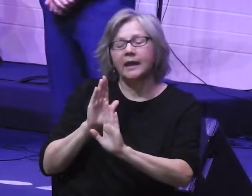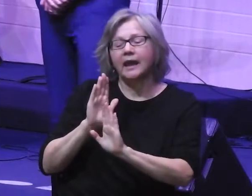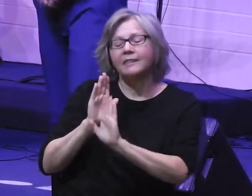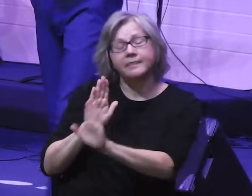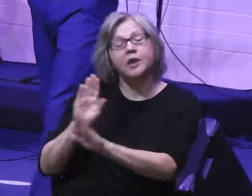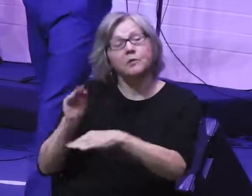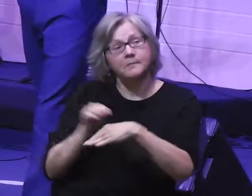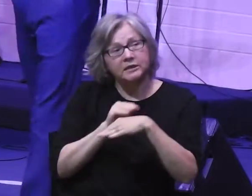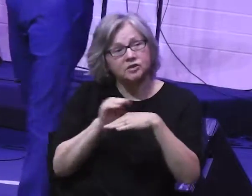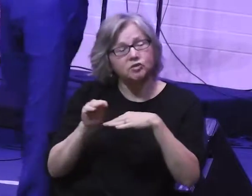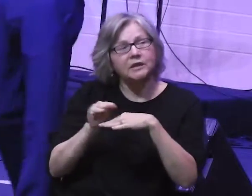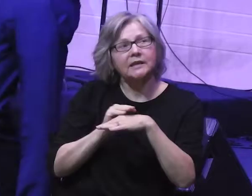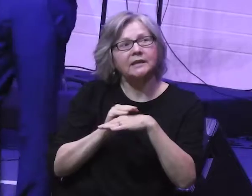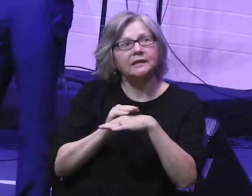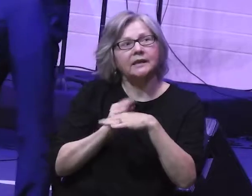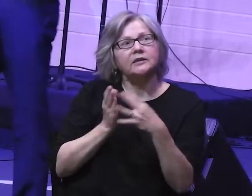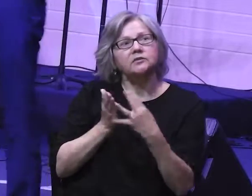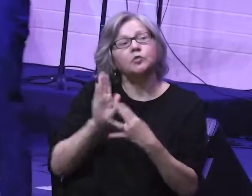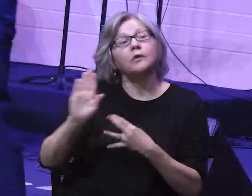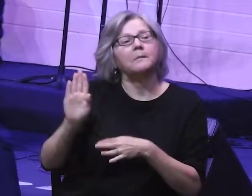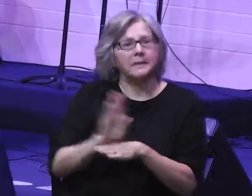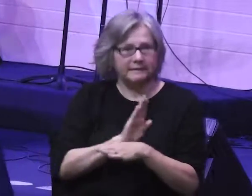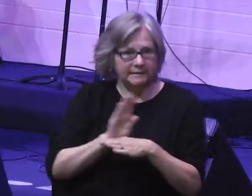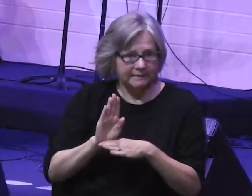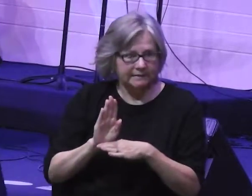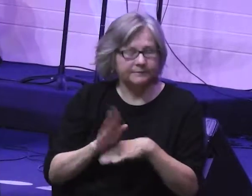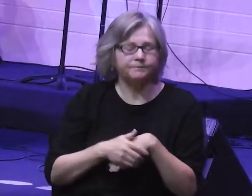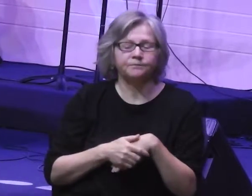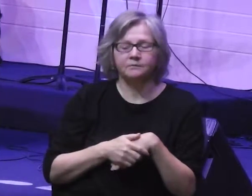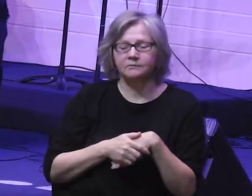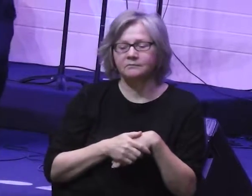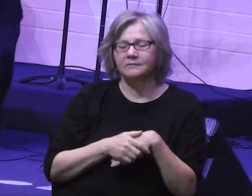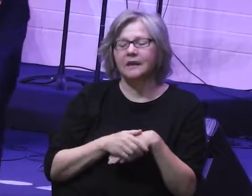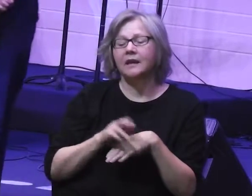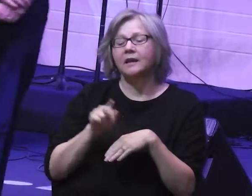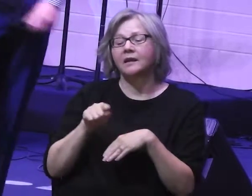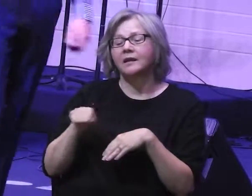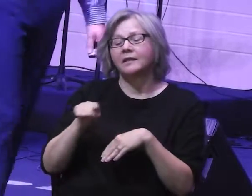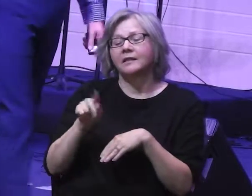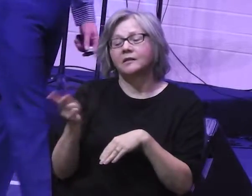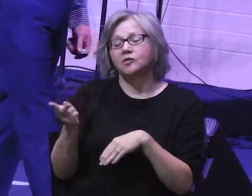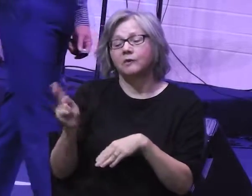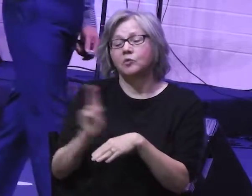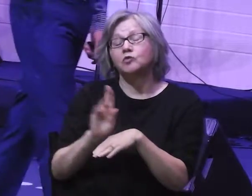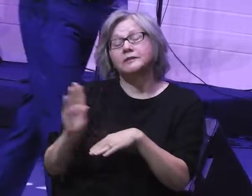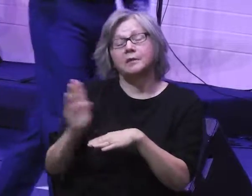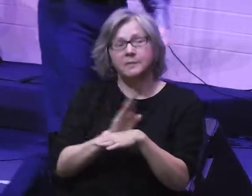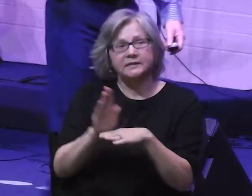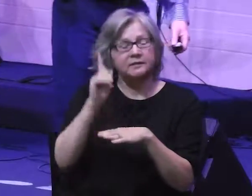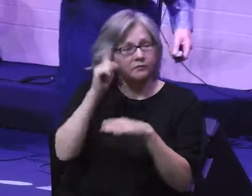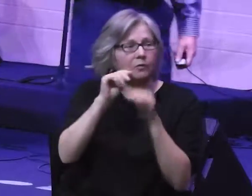as kind of their platform for ministry, as a means for their witness and blessing the people of that place.